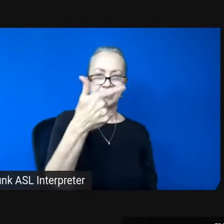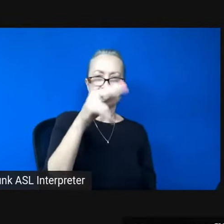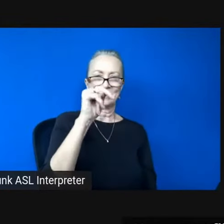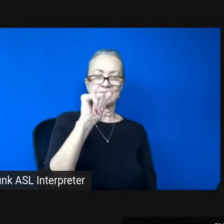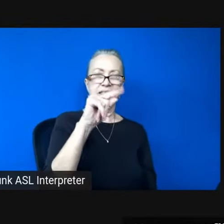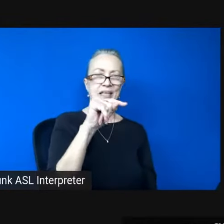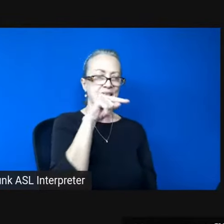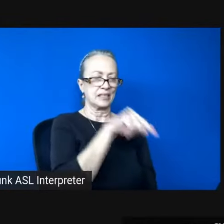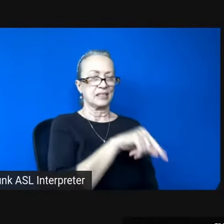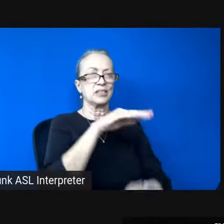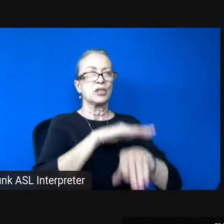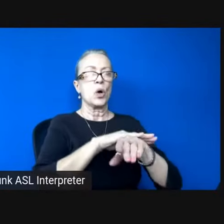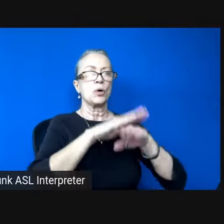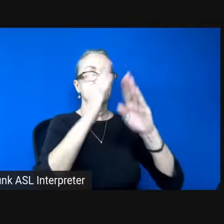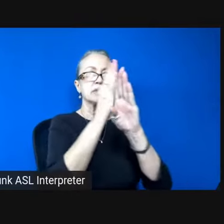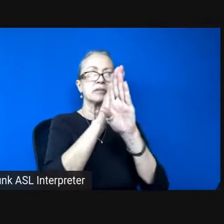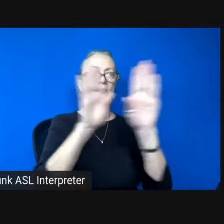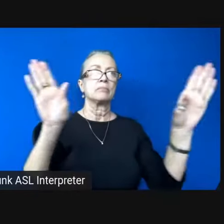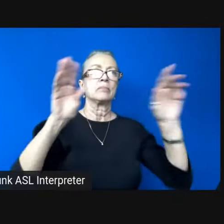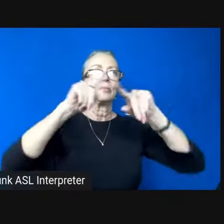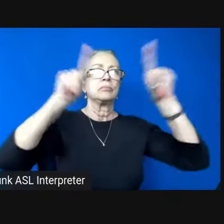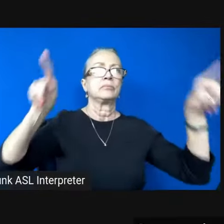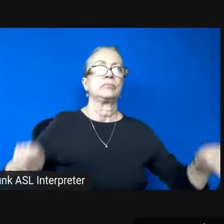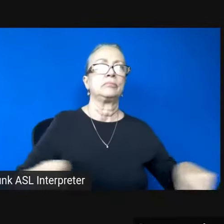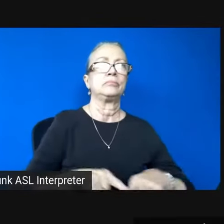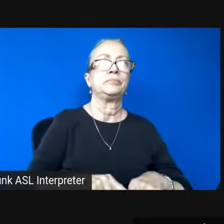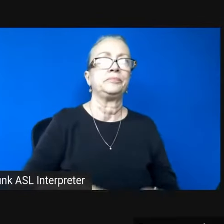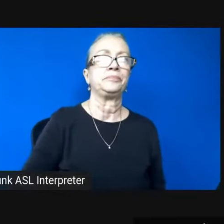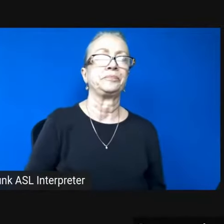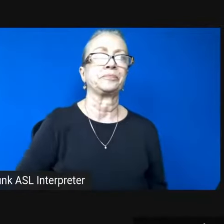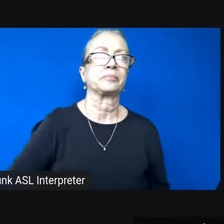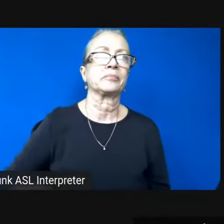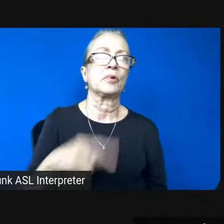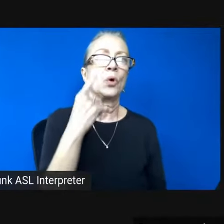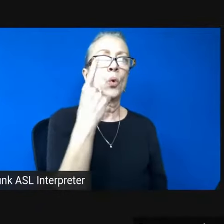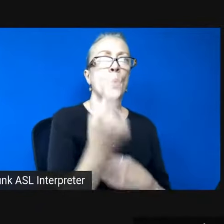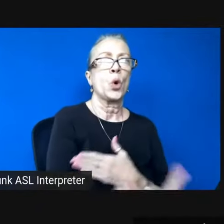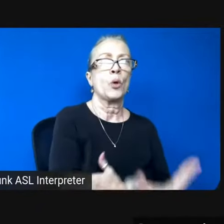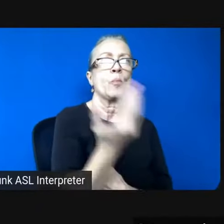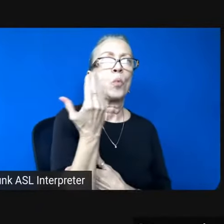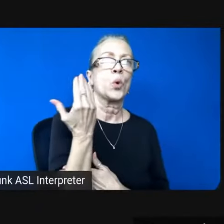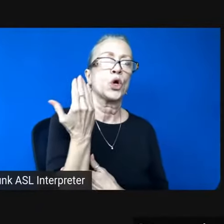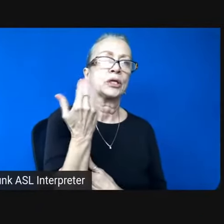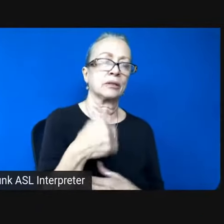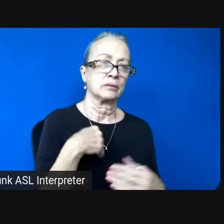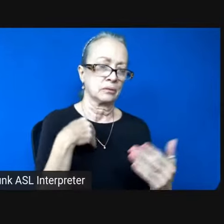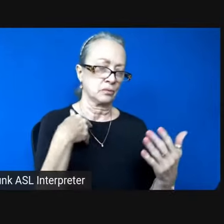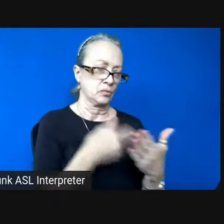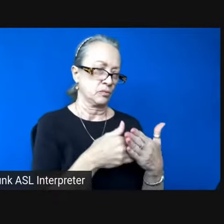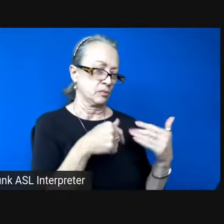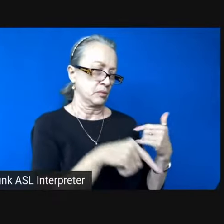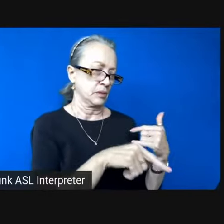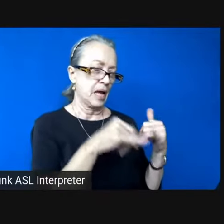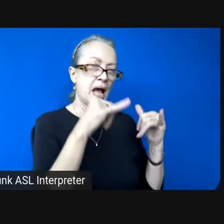screen where are you now one morning we walked in a Rhode Island cemetery and did